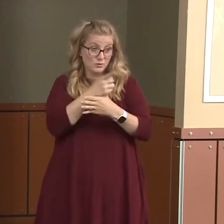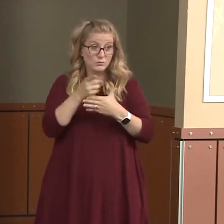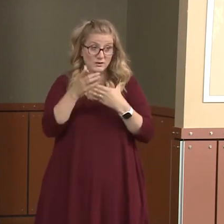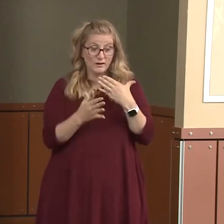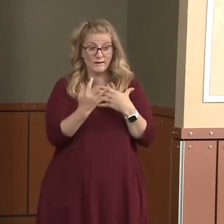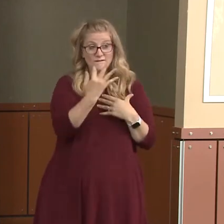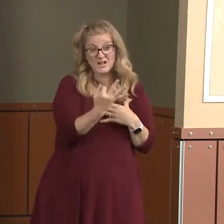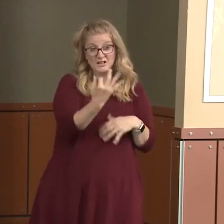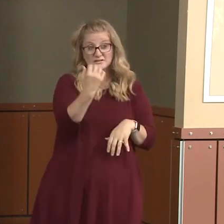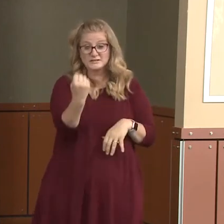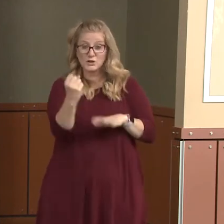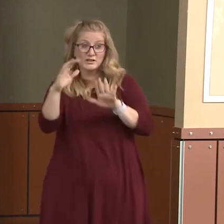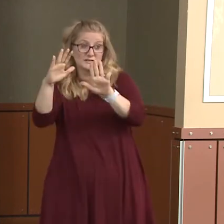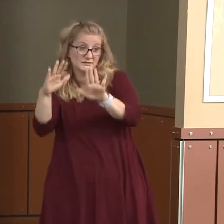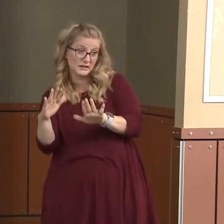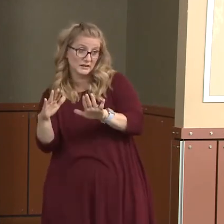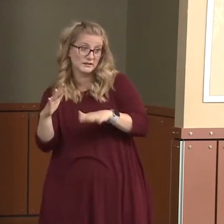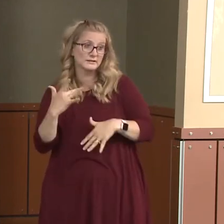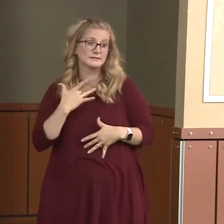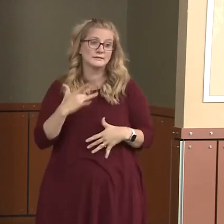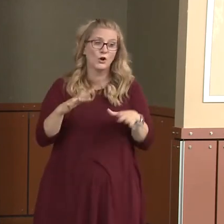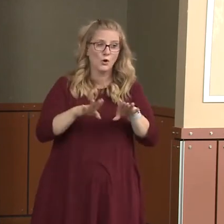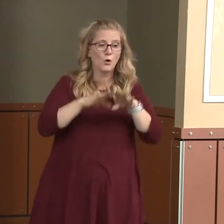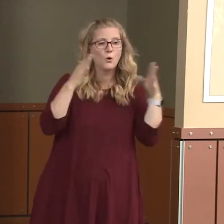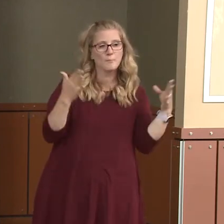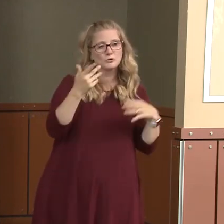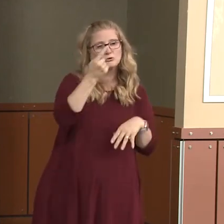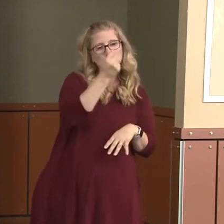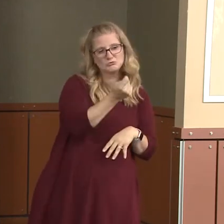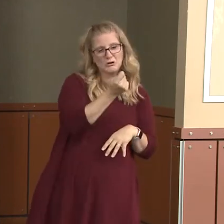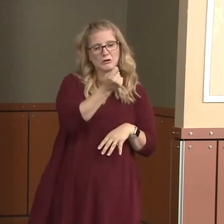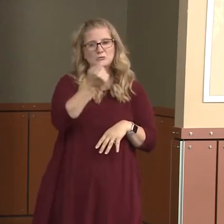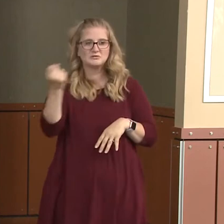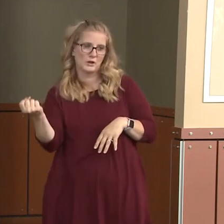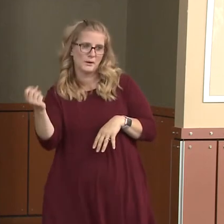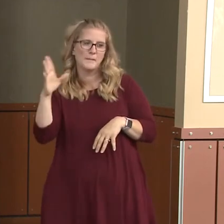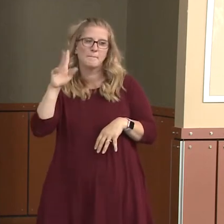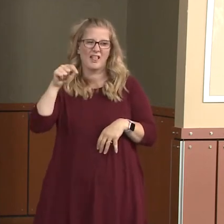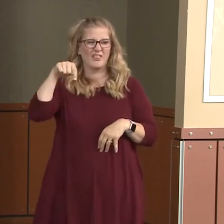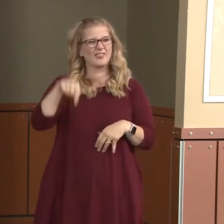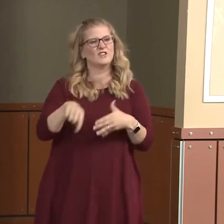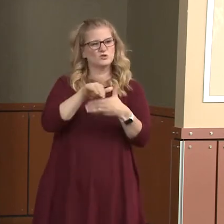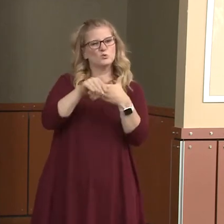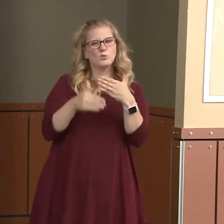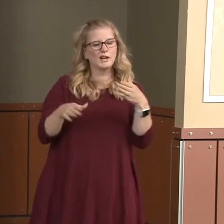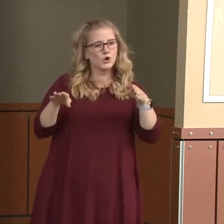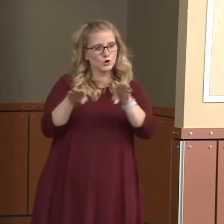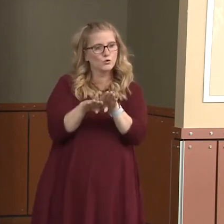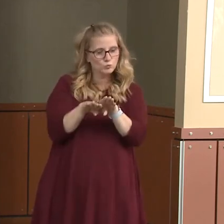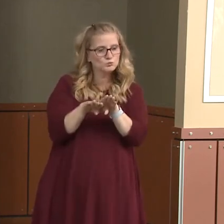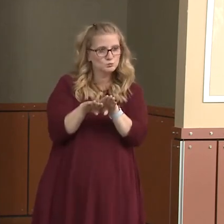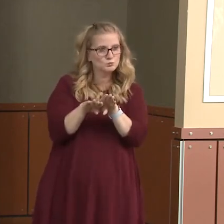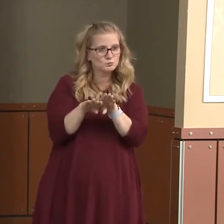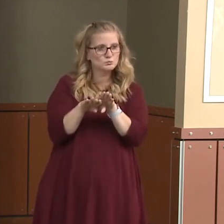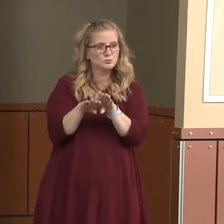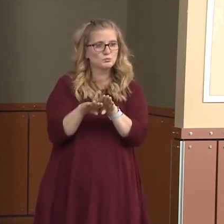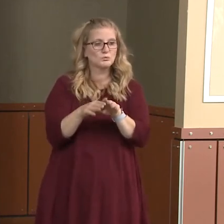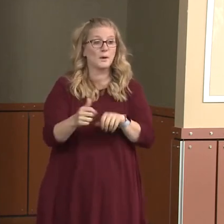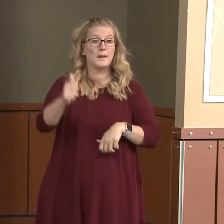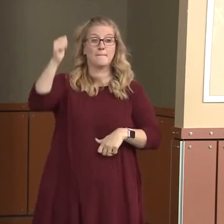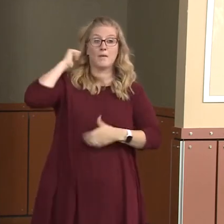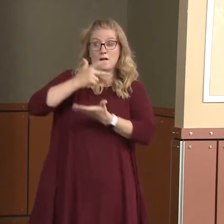Normally, they're open Tuesday through Saturday in the back parking lot here and then over at the HAPO Center.